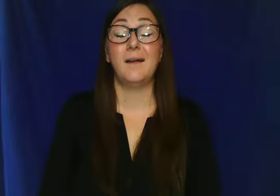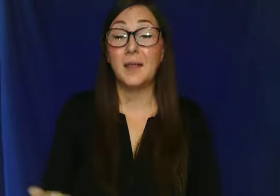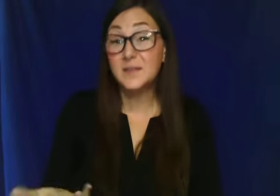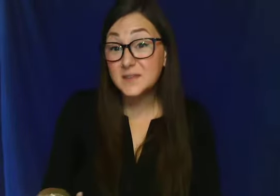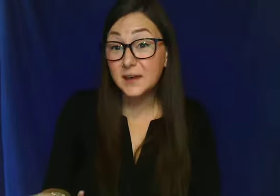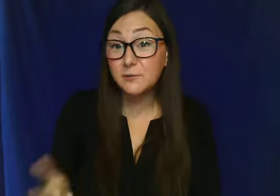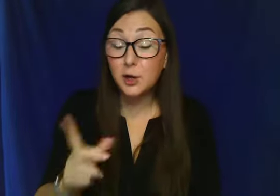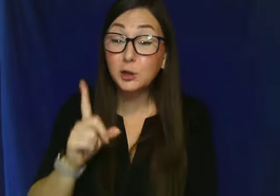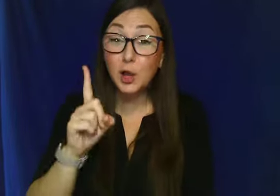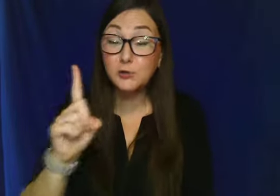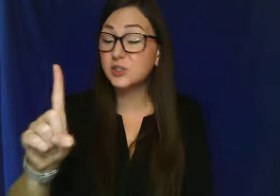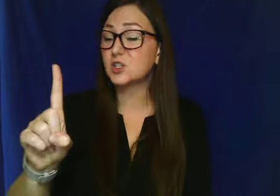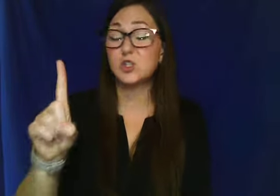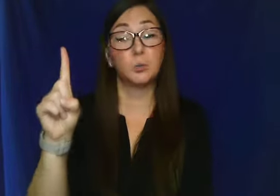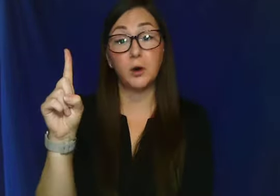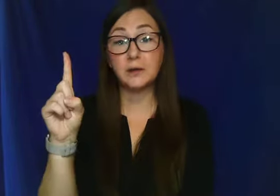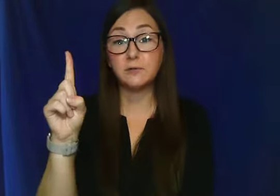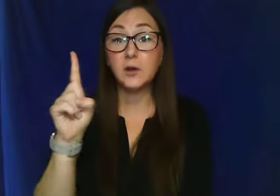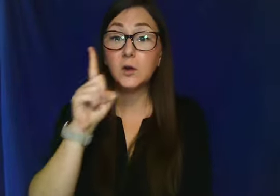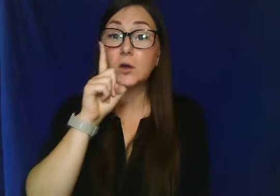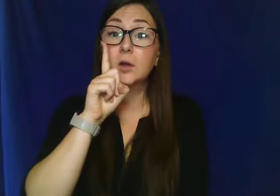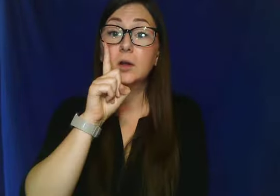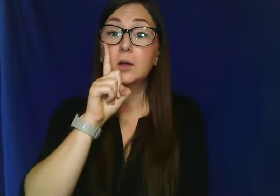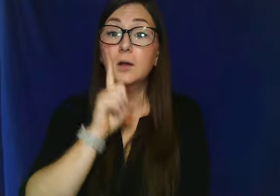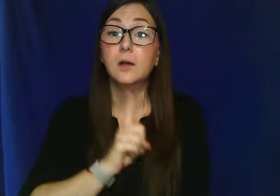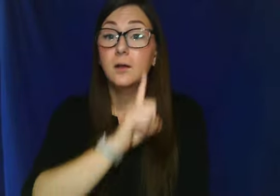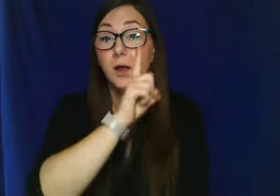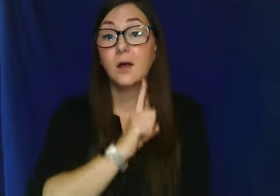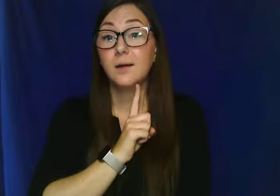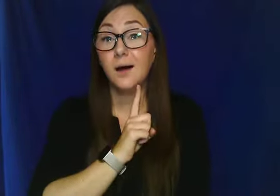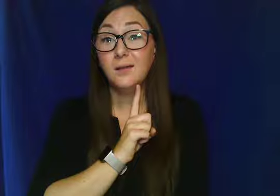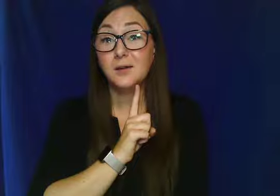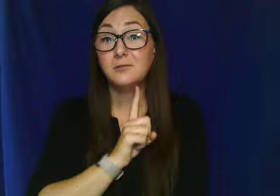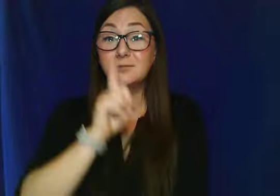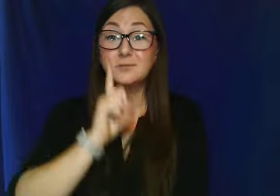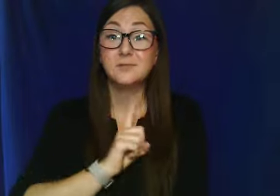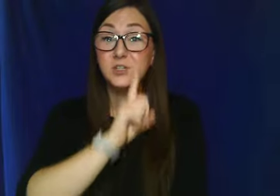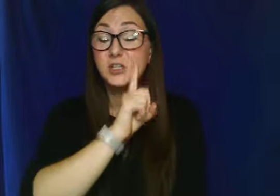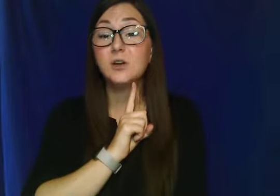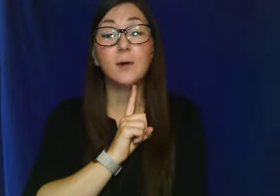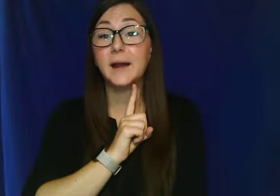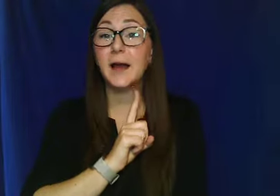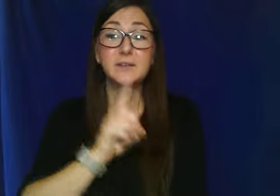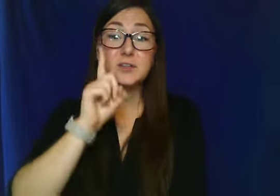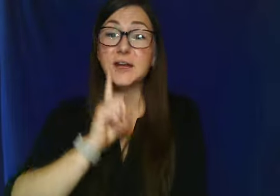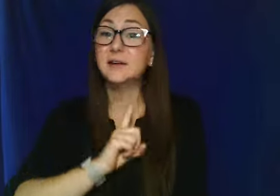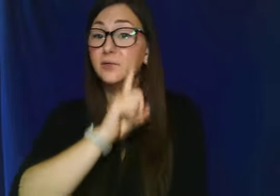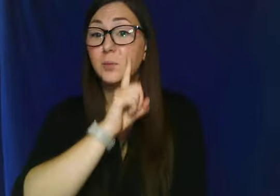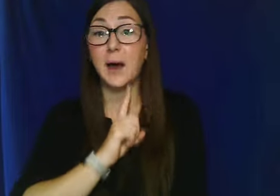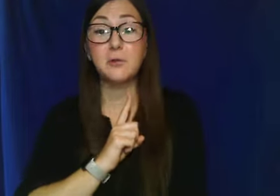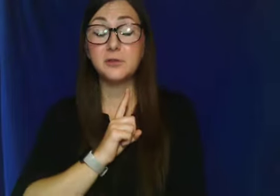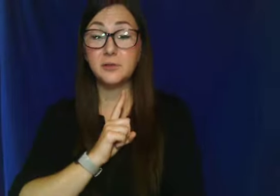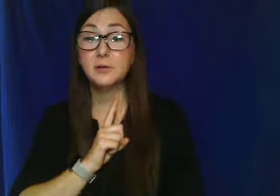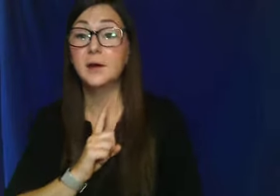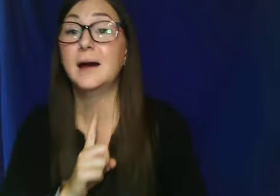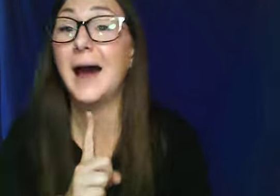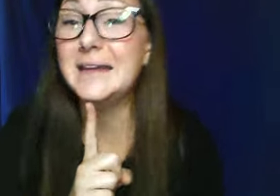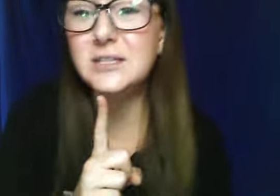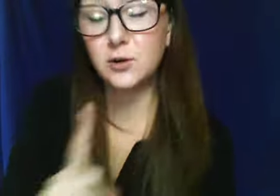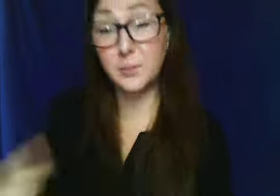And then the sign for alone is just your pointy finger alone. Just go on either side of your mouth. I start on